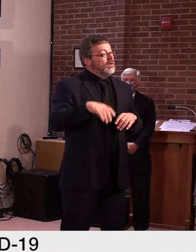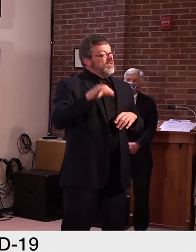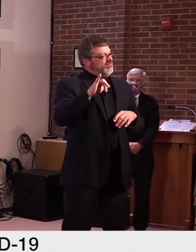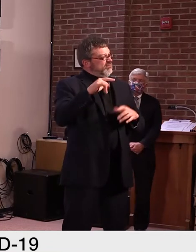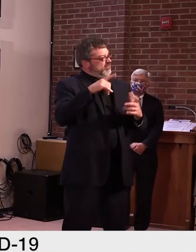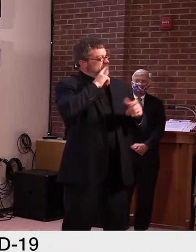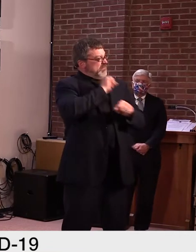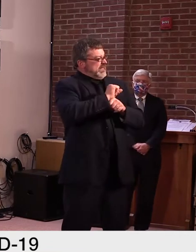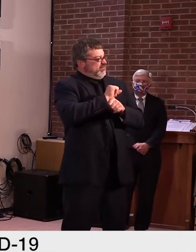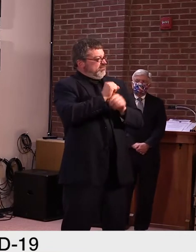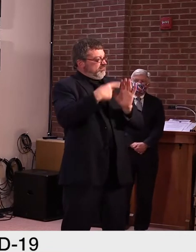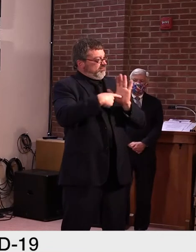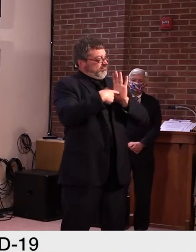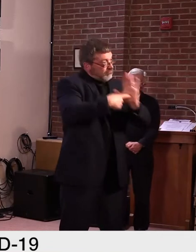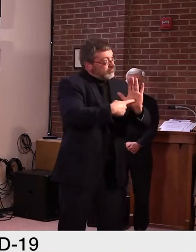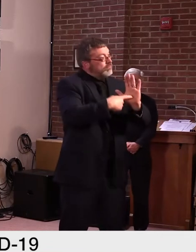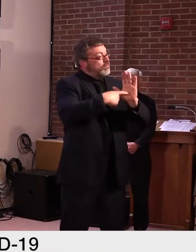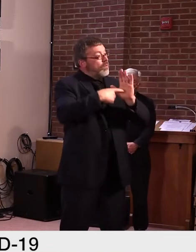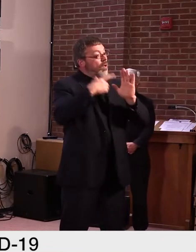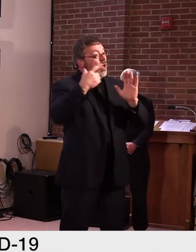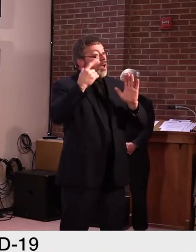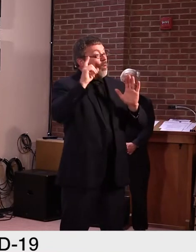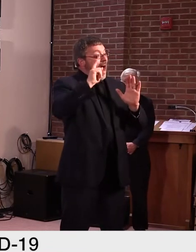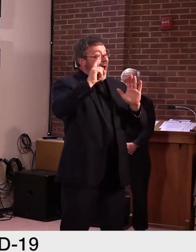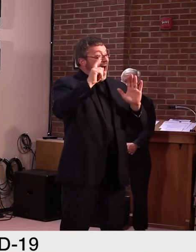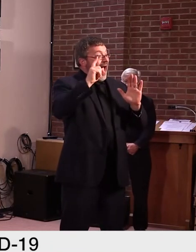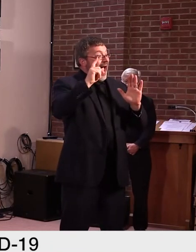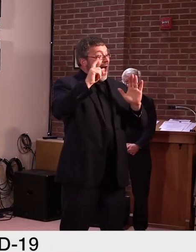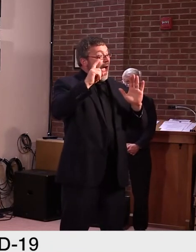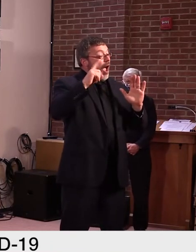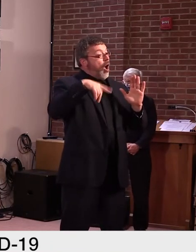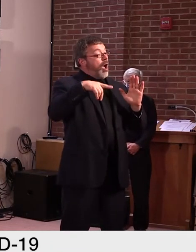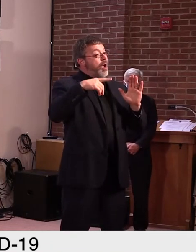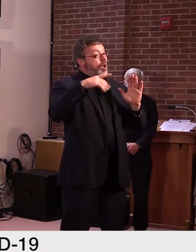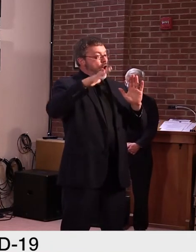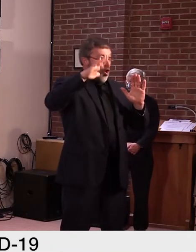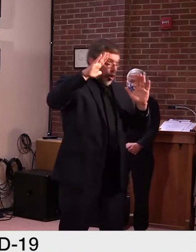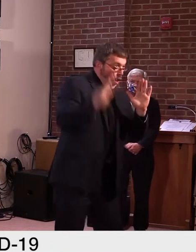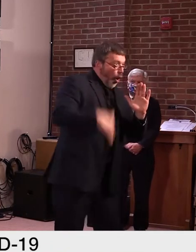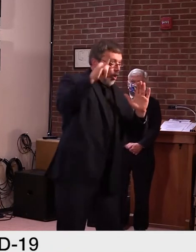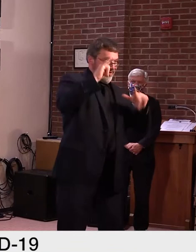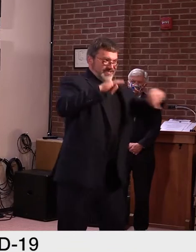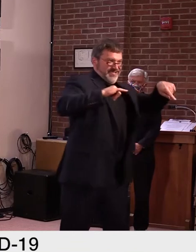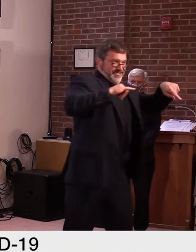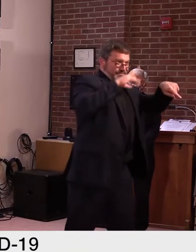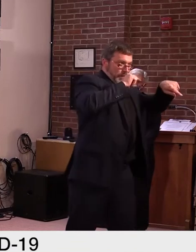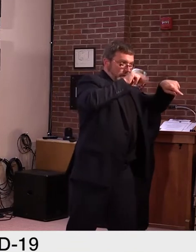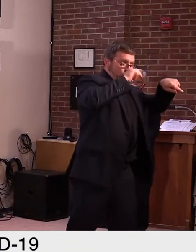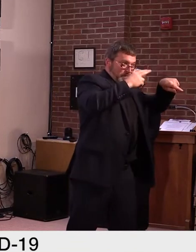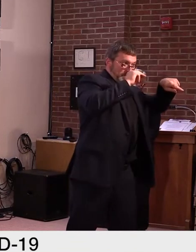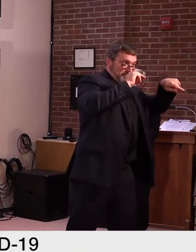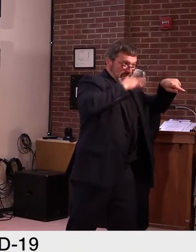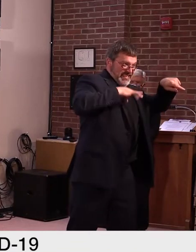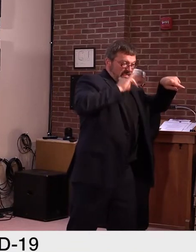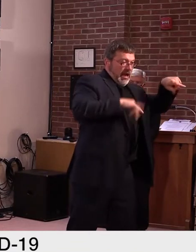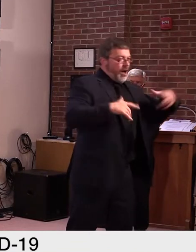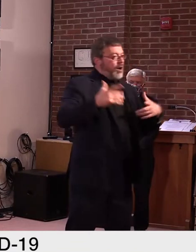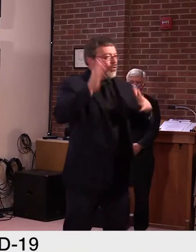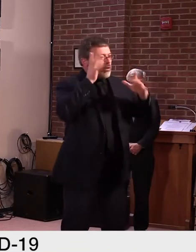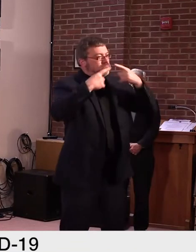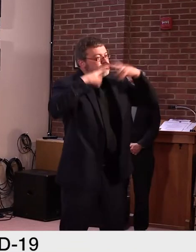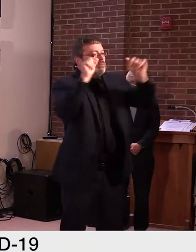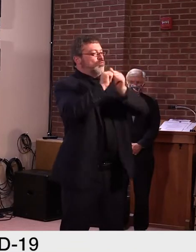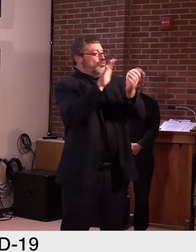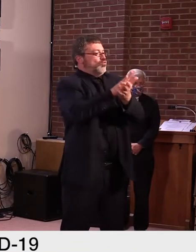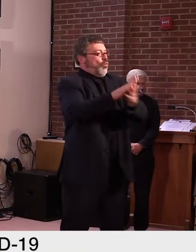prevalence areas. You're much more likely to be successful in reopening your schools or reopening your economy as well. And